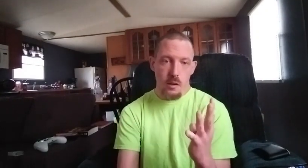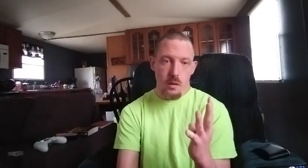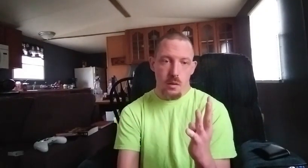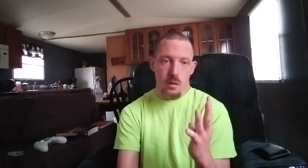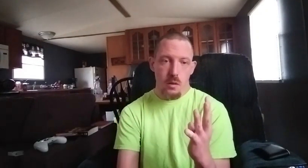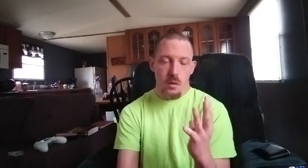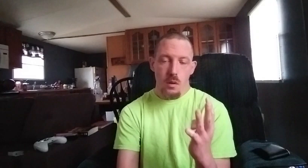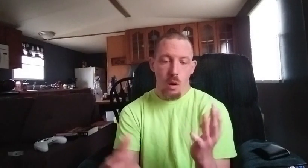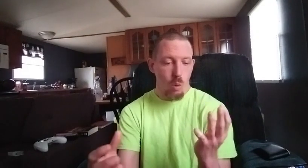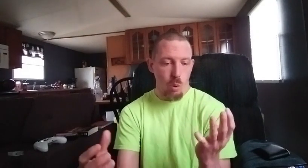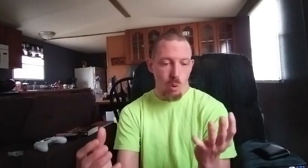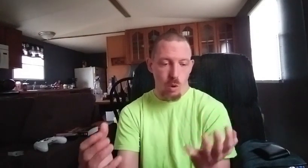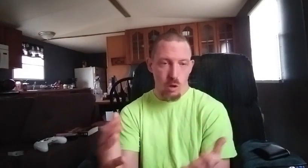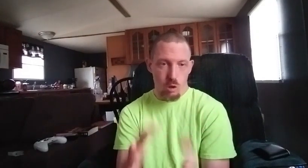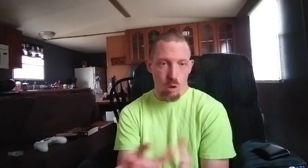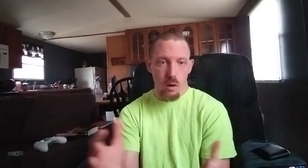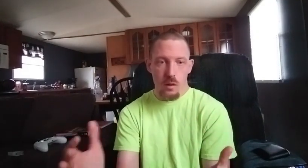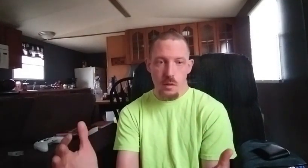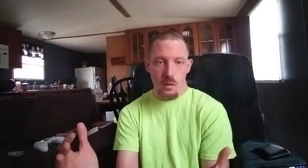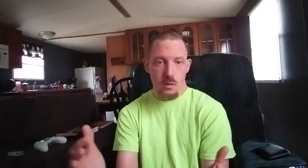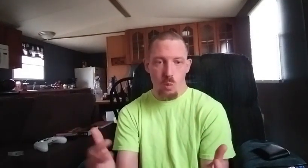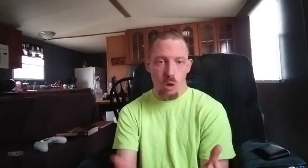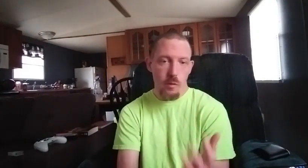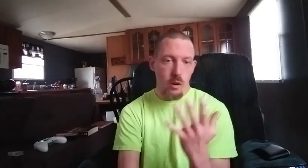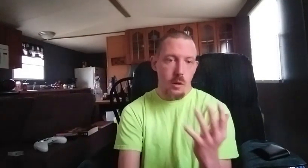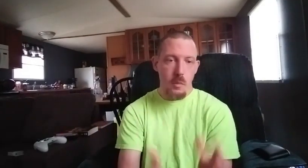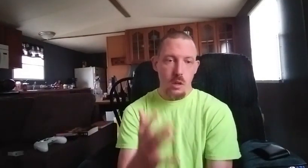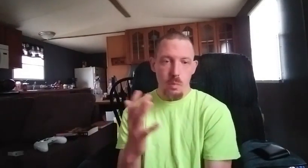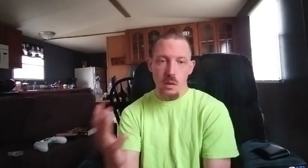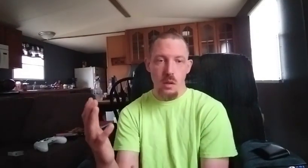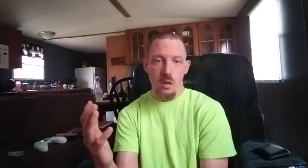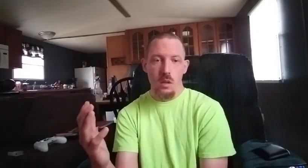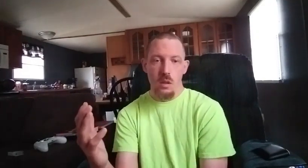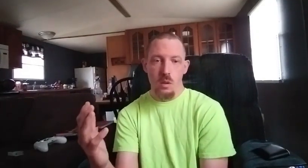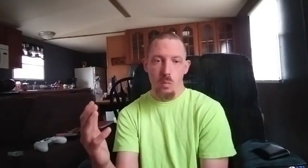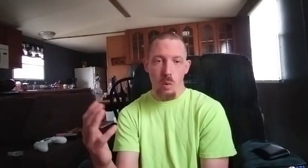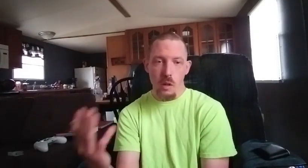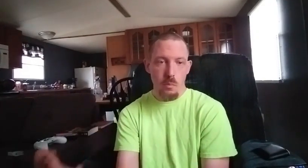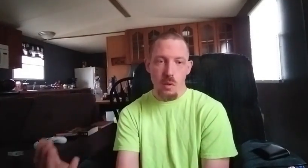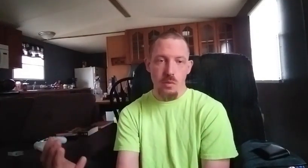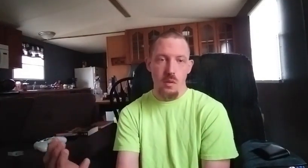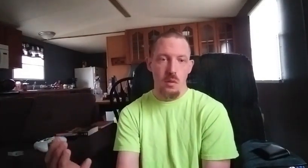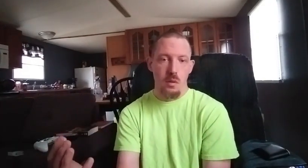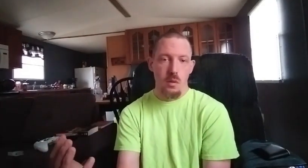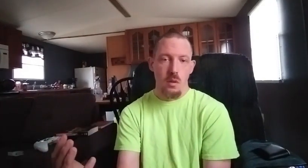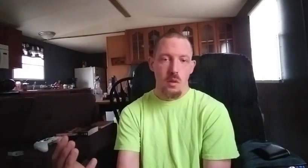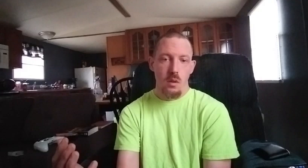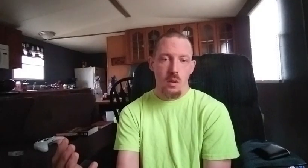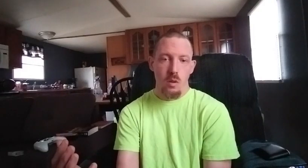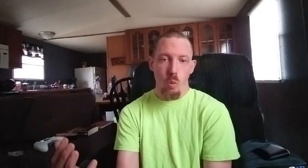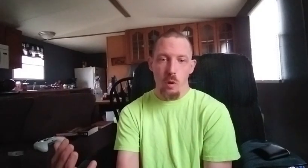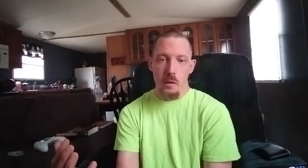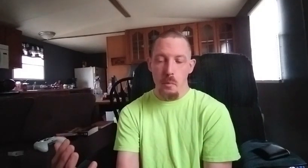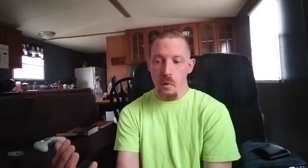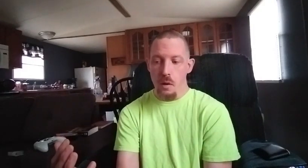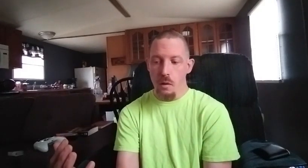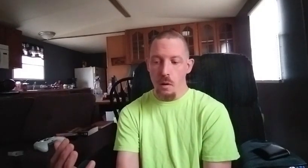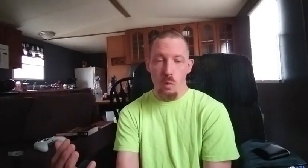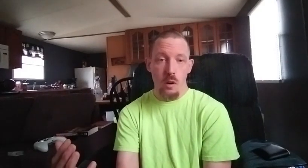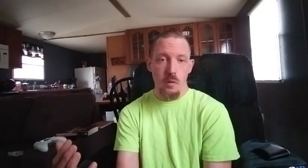or drawing whatever it may be playing music you want to get better at whatever